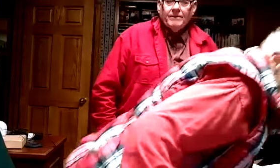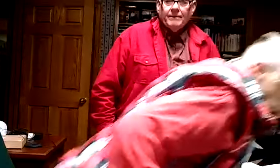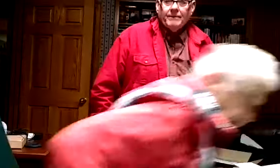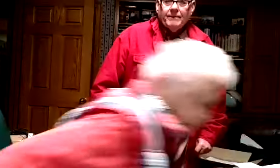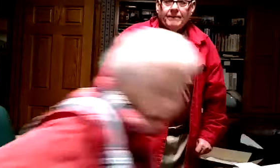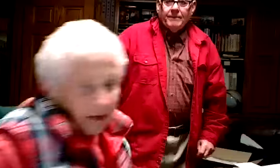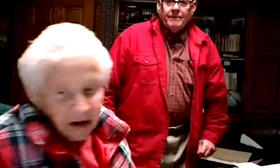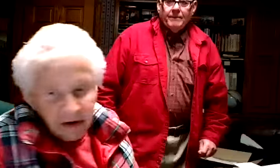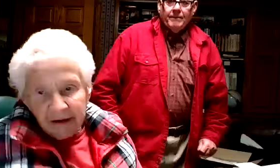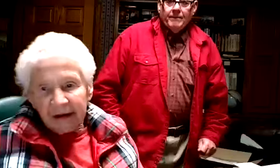i'm here